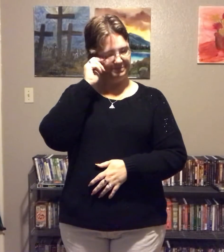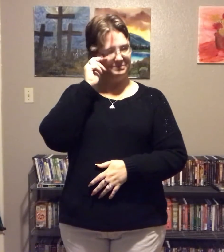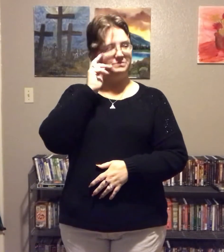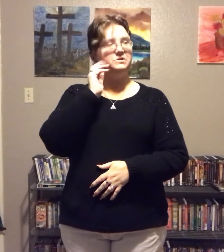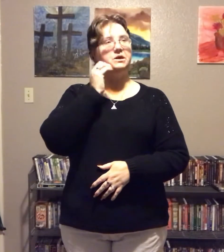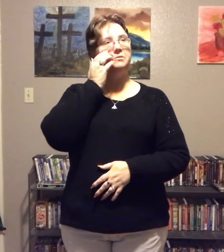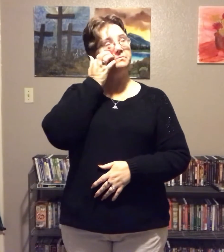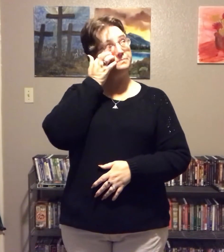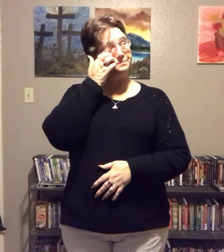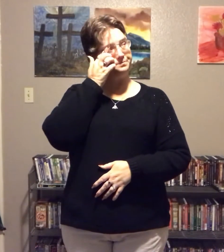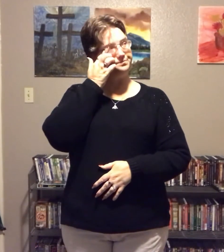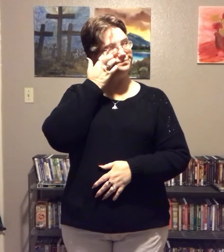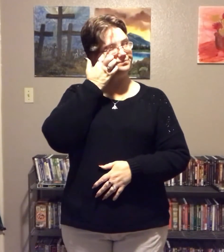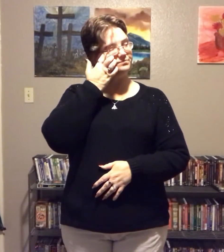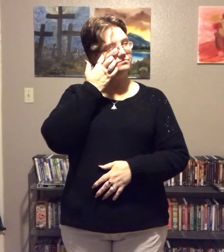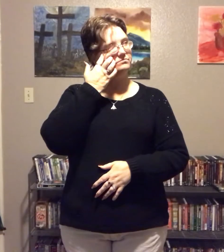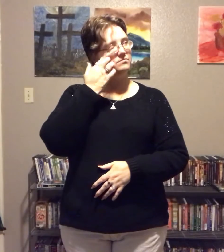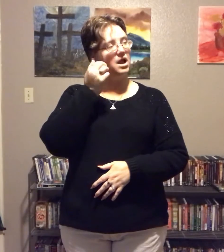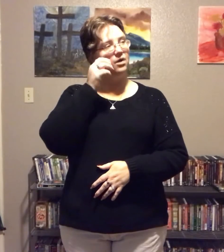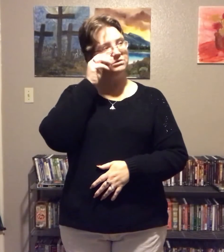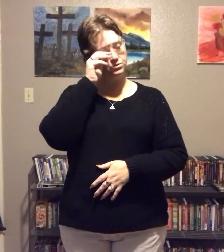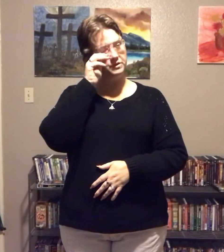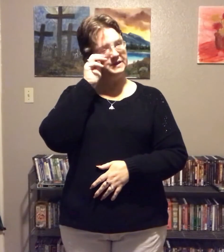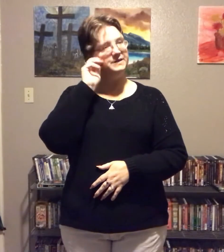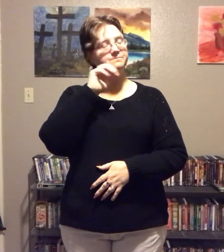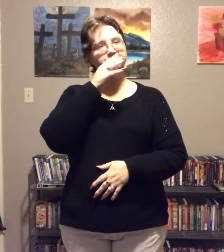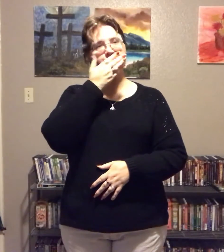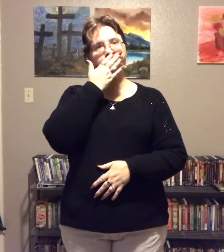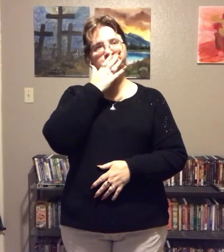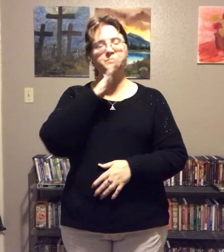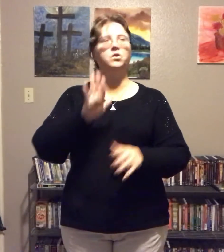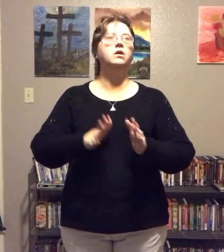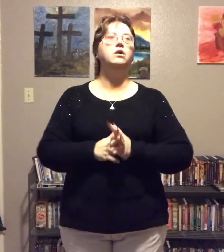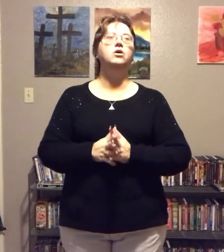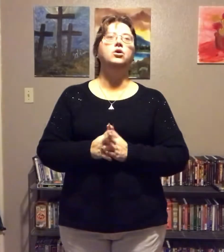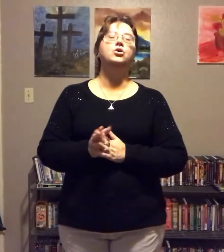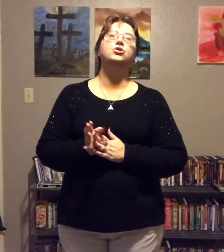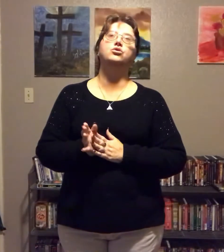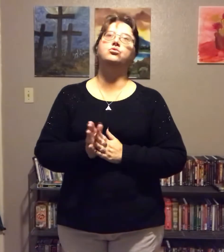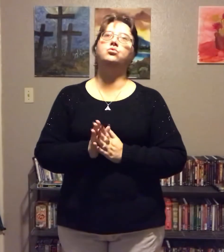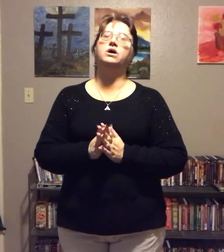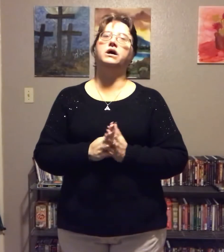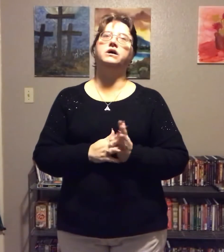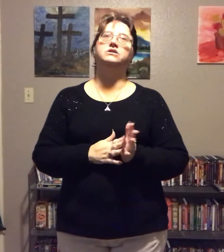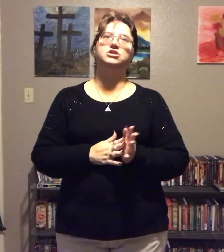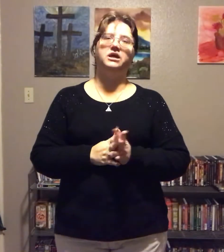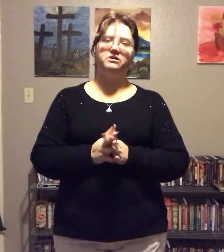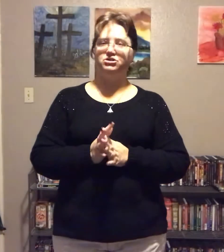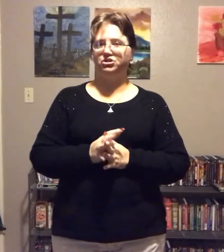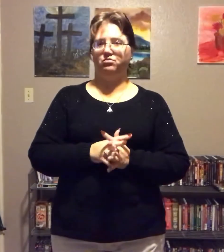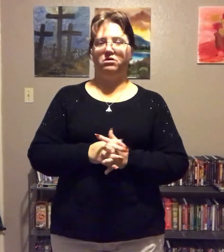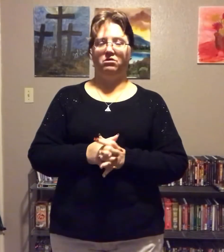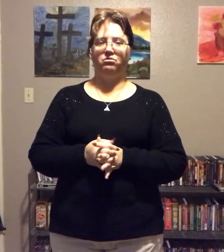You know, I was wanting to challenge you all.